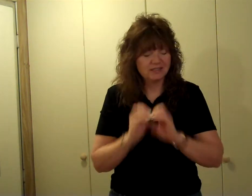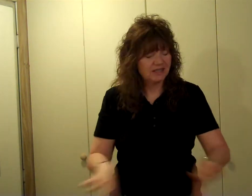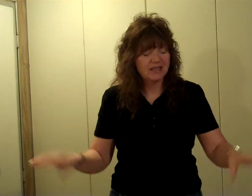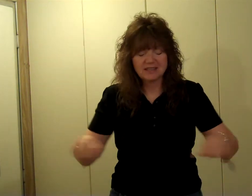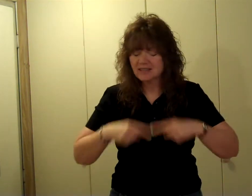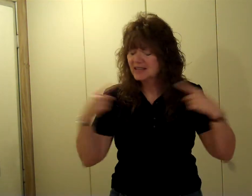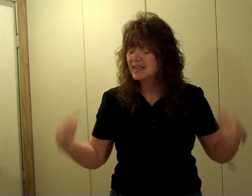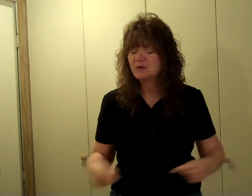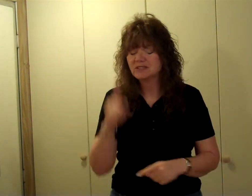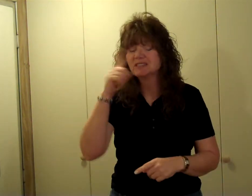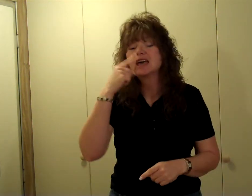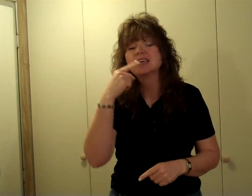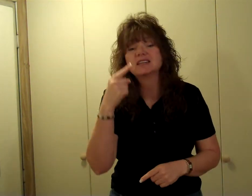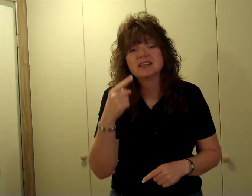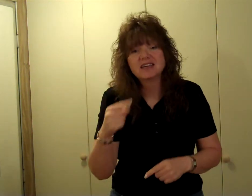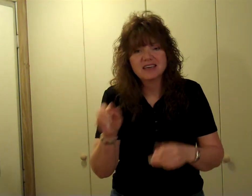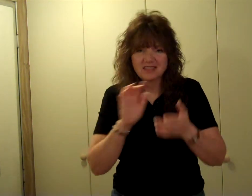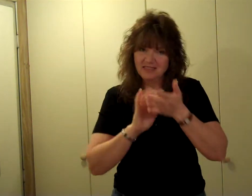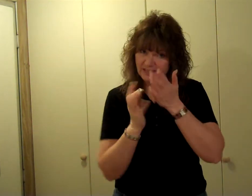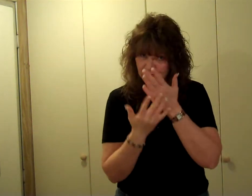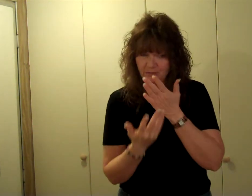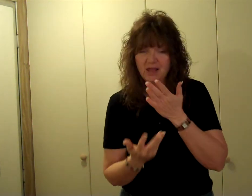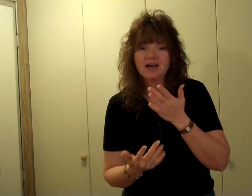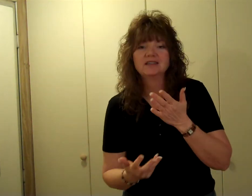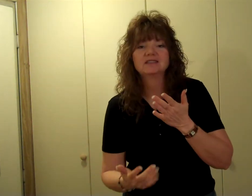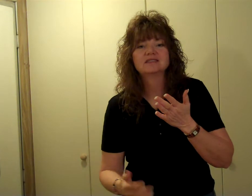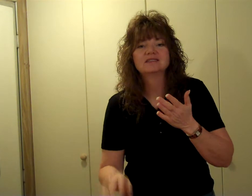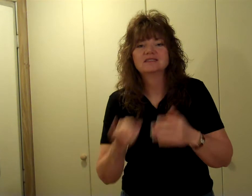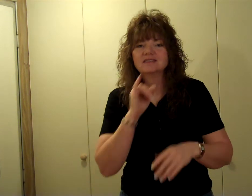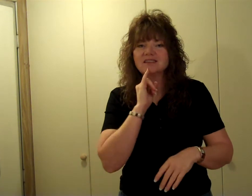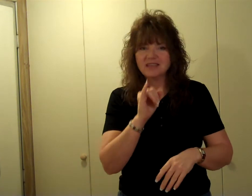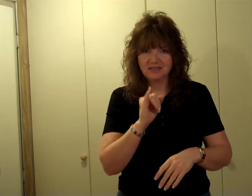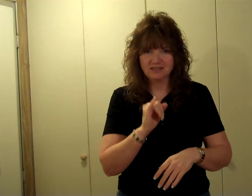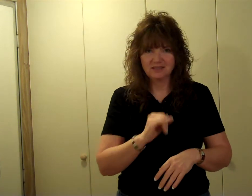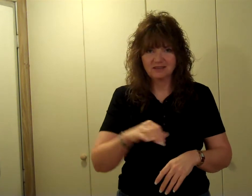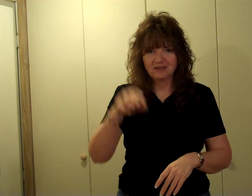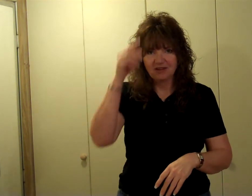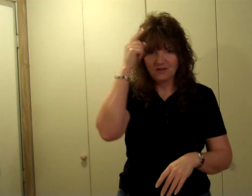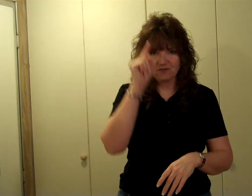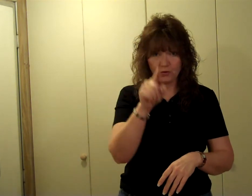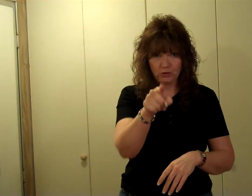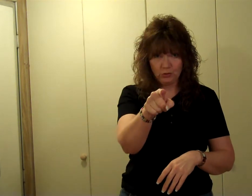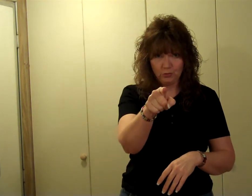sin, He was saying, This blood is for you.